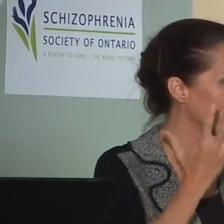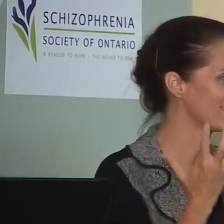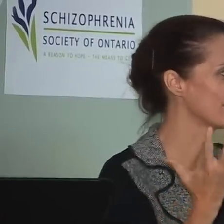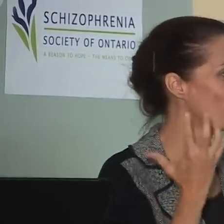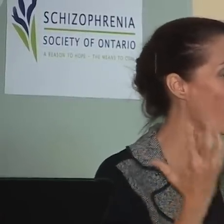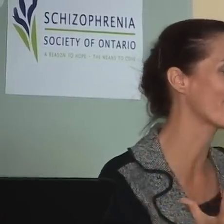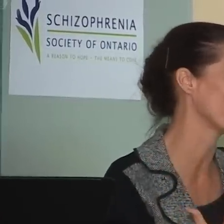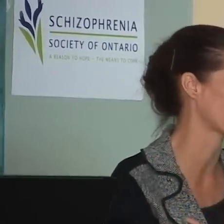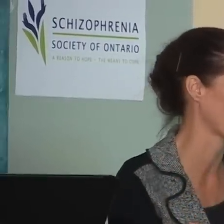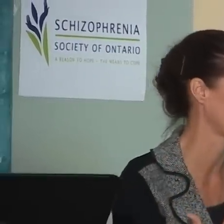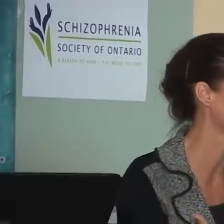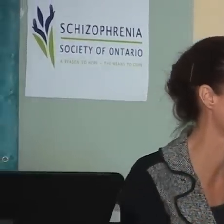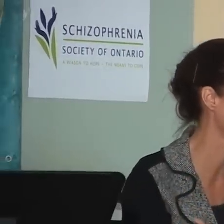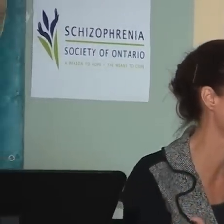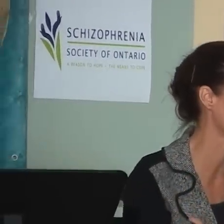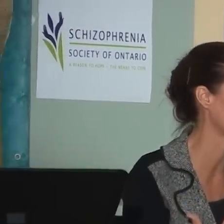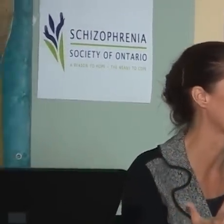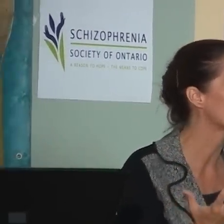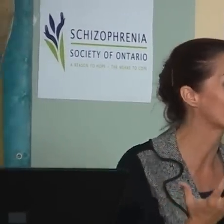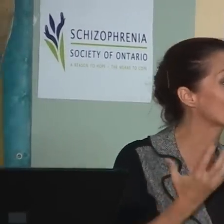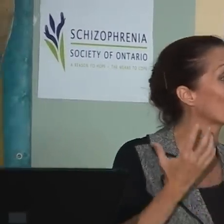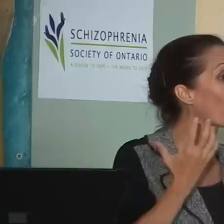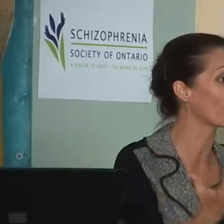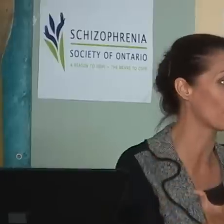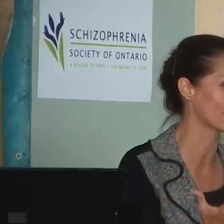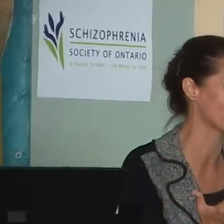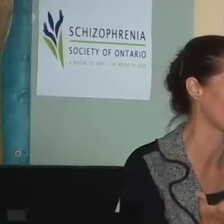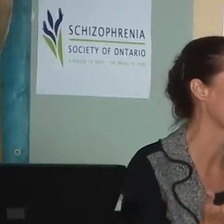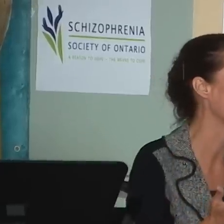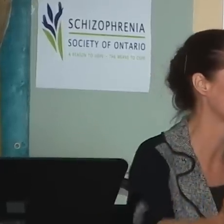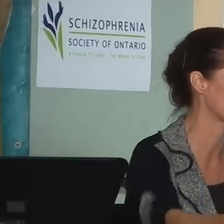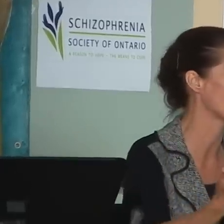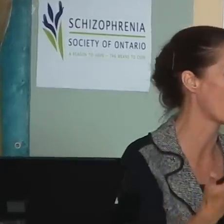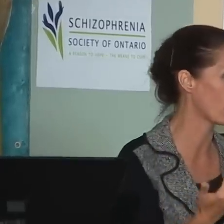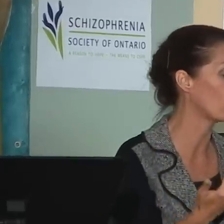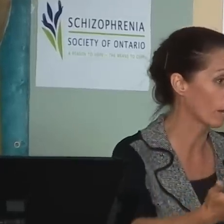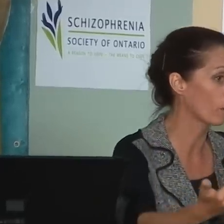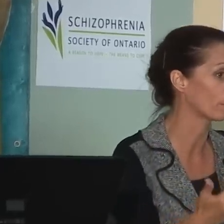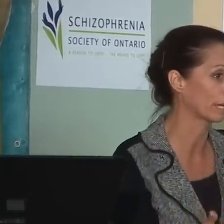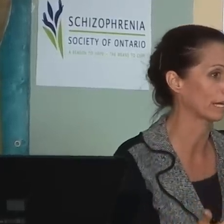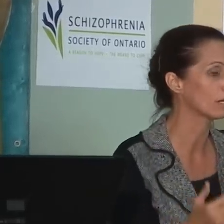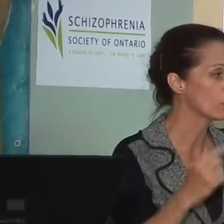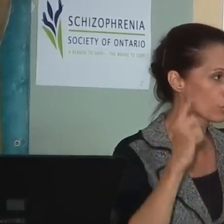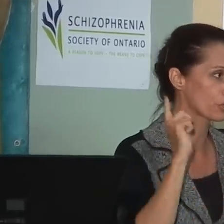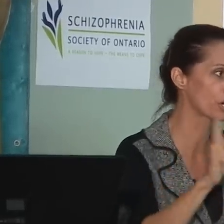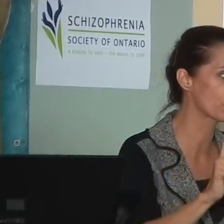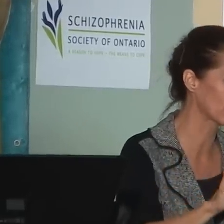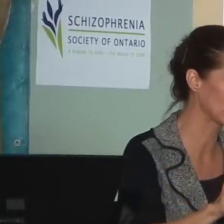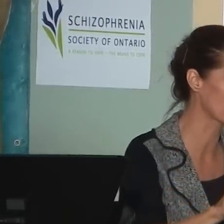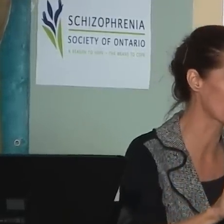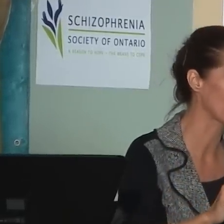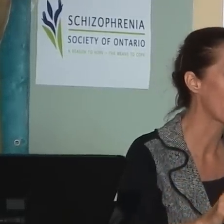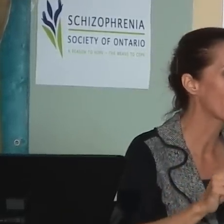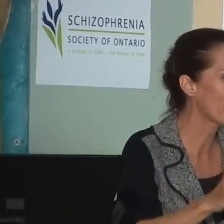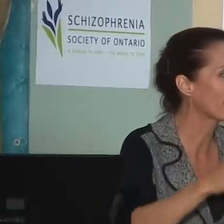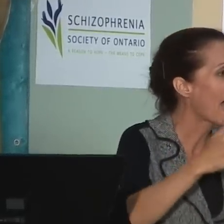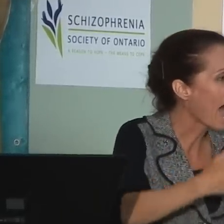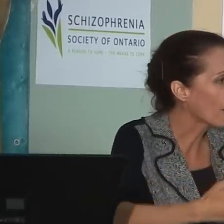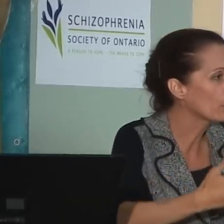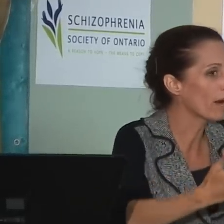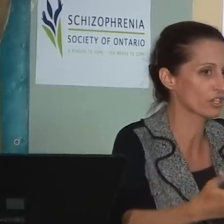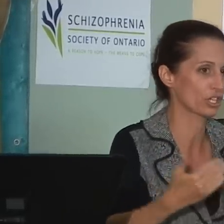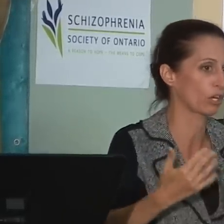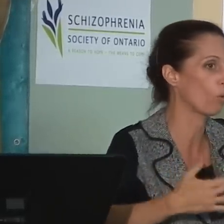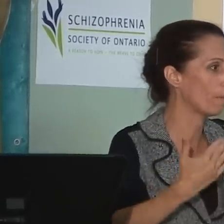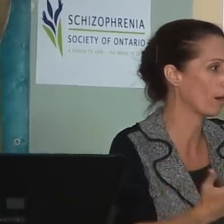change. This is my vision for Toronto. This is what I want to see. And this is what I want to bring in. So it starts with the leadership. Then,